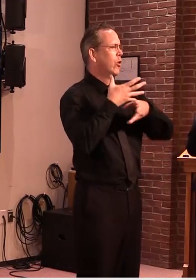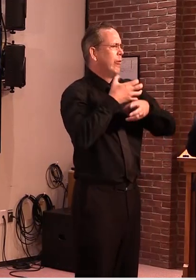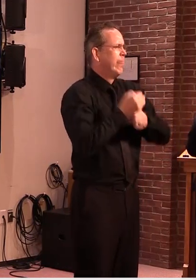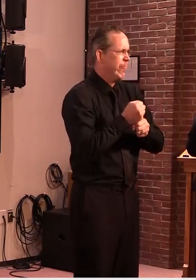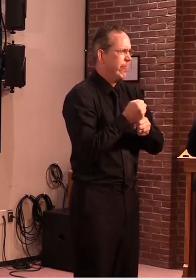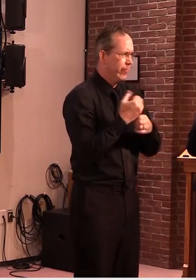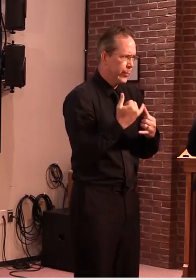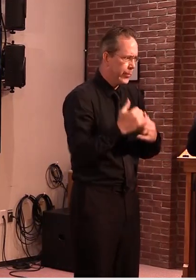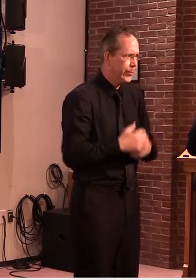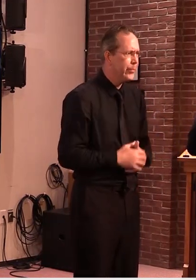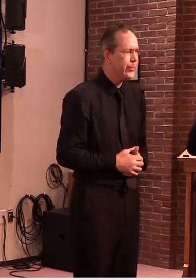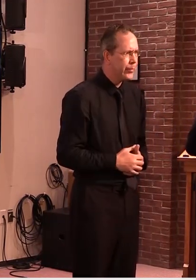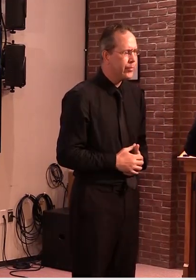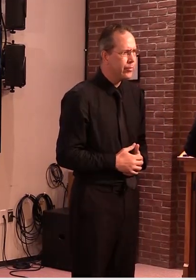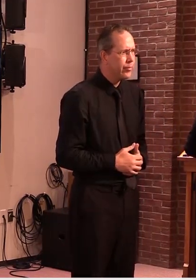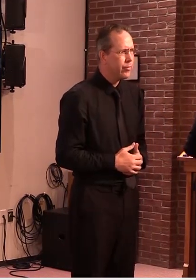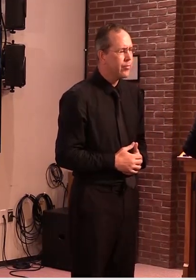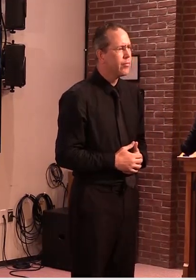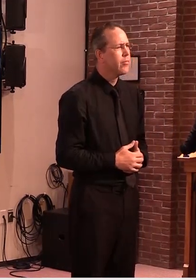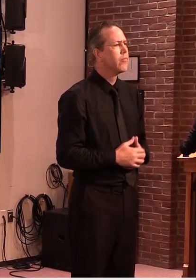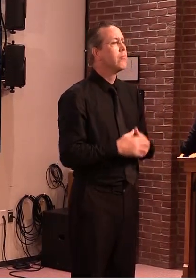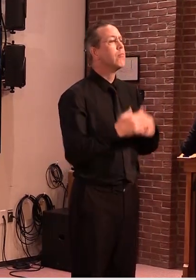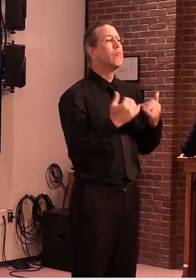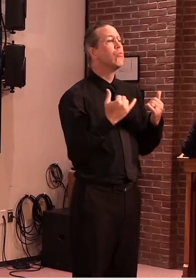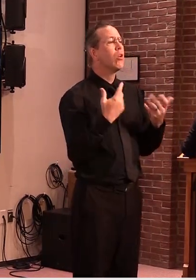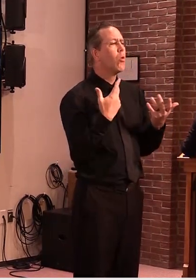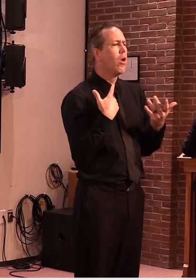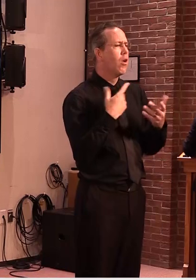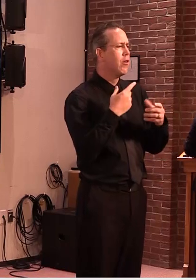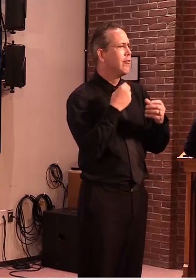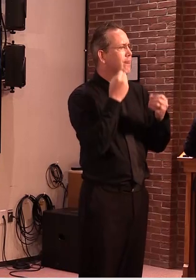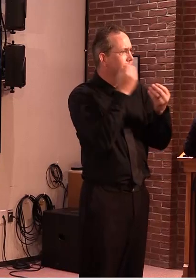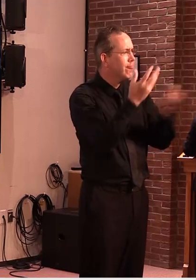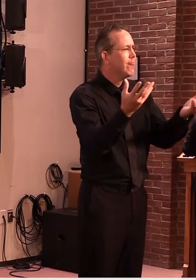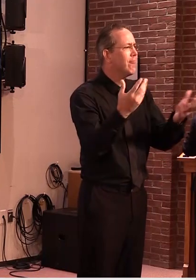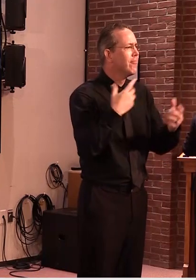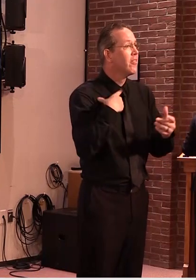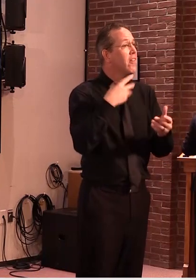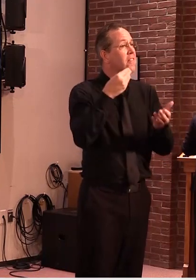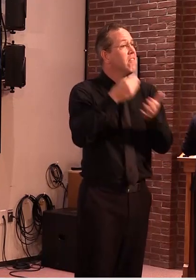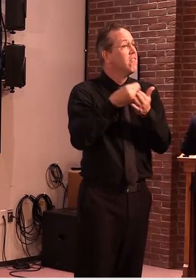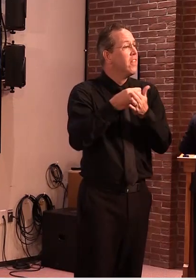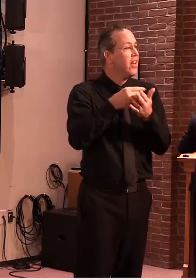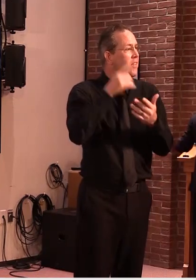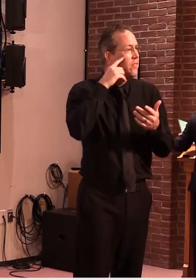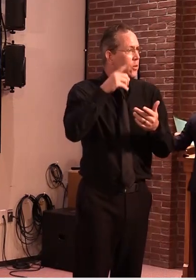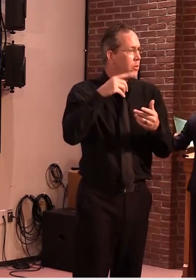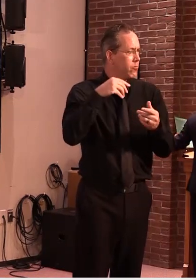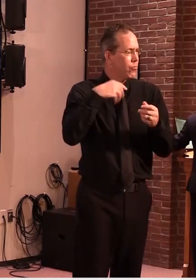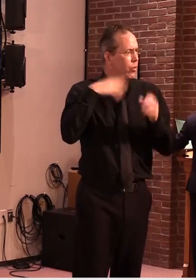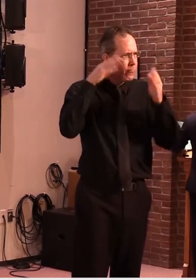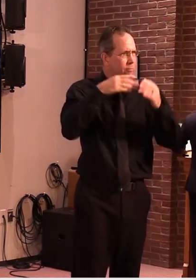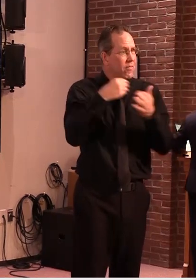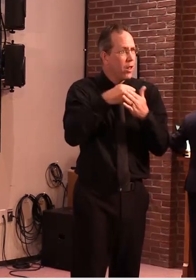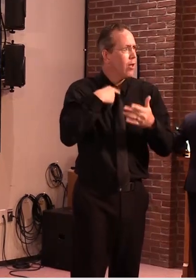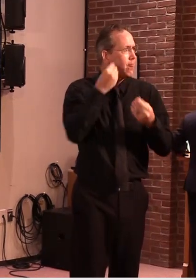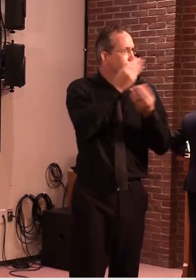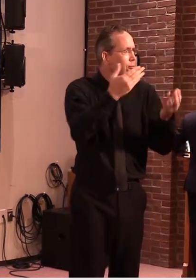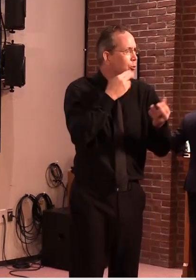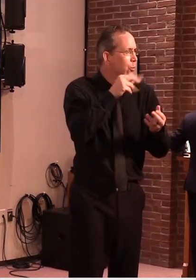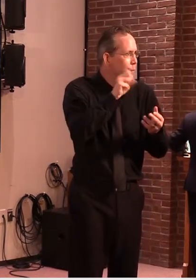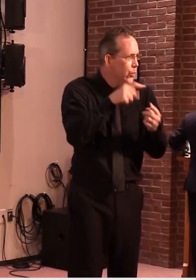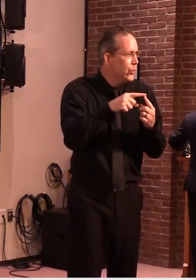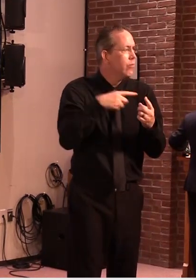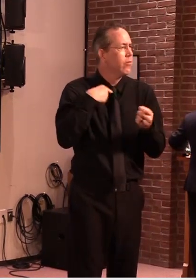start today we've launched another financial assistance program this one for the child care sector I've long